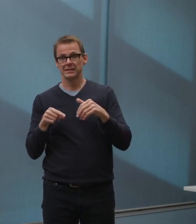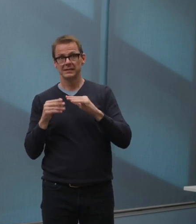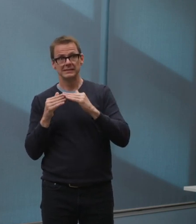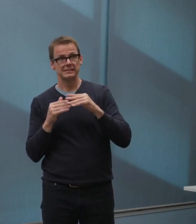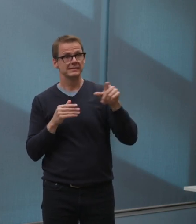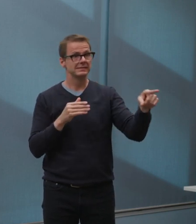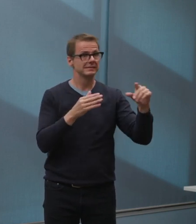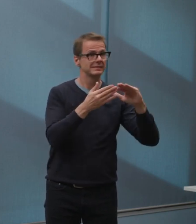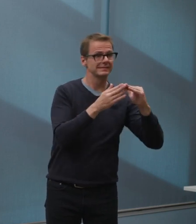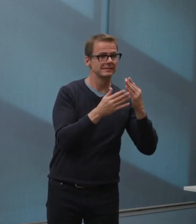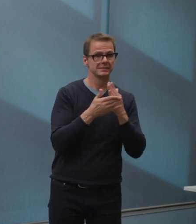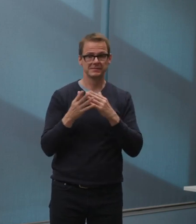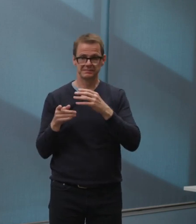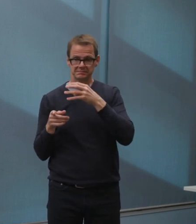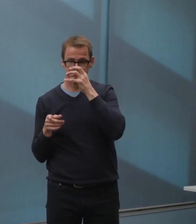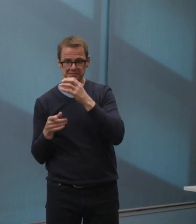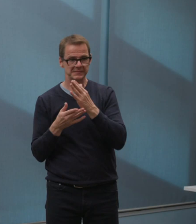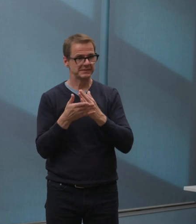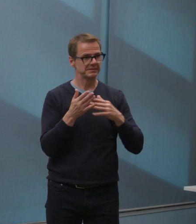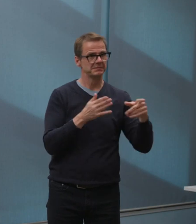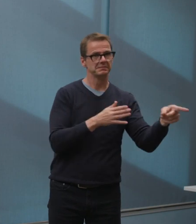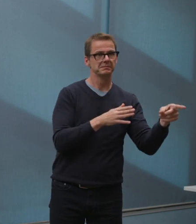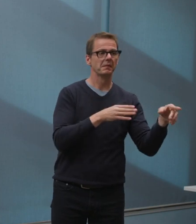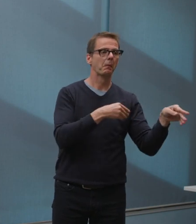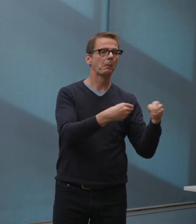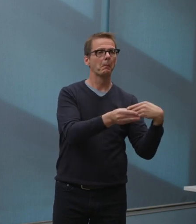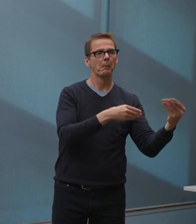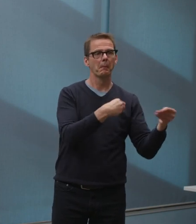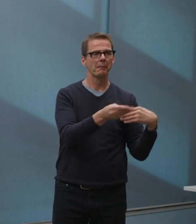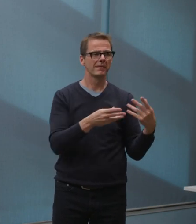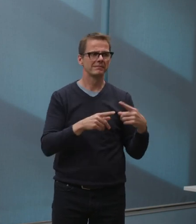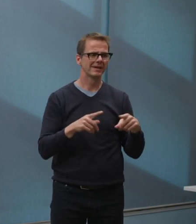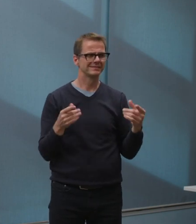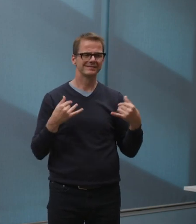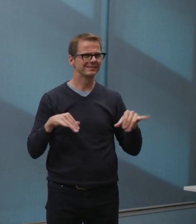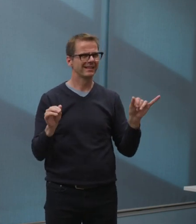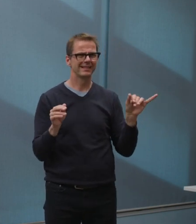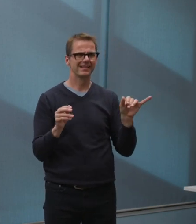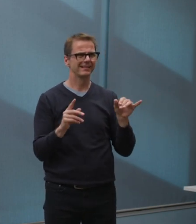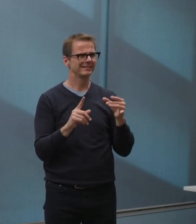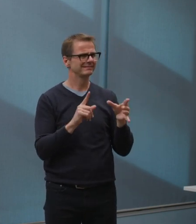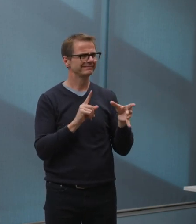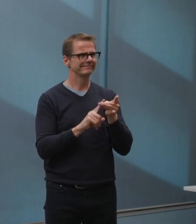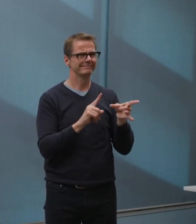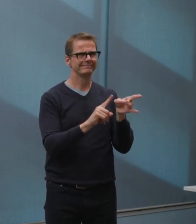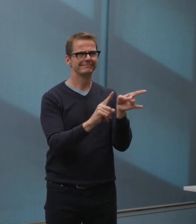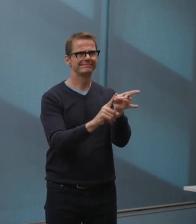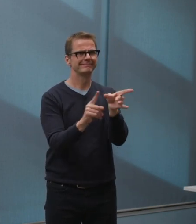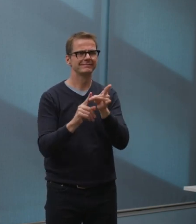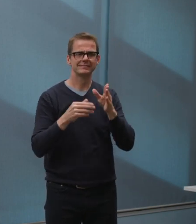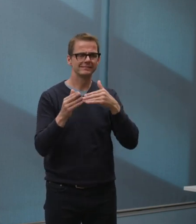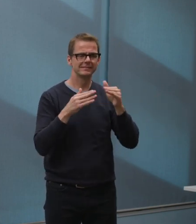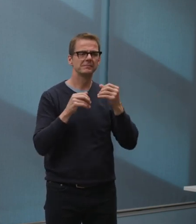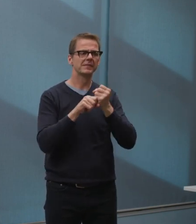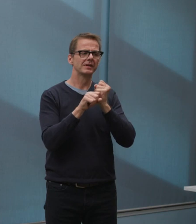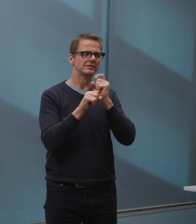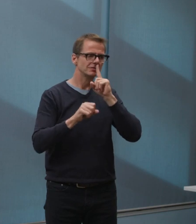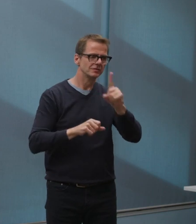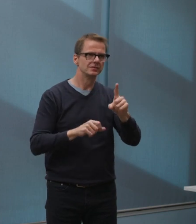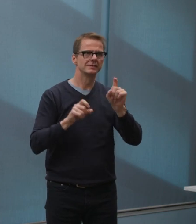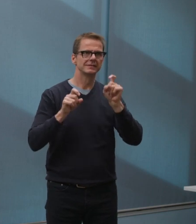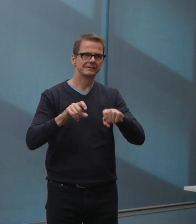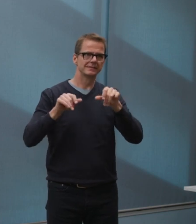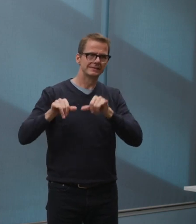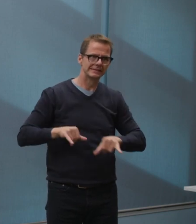I have been speaking to other regional and Alberta-wide mayors, and our communities all seem to find ourselves in a similar